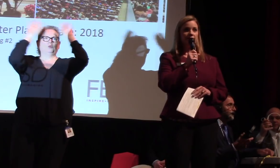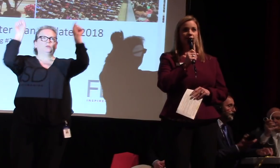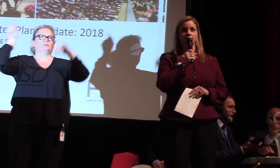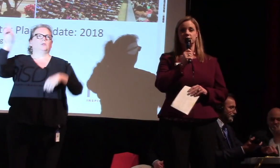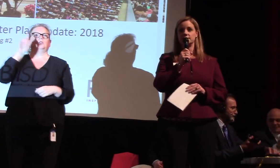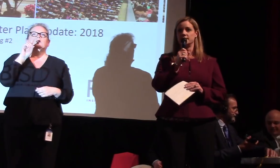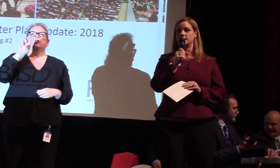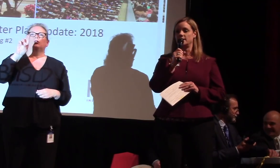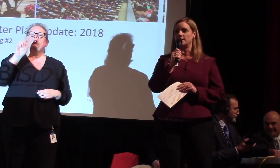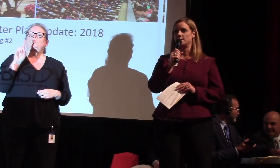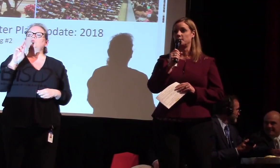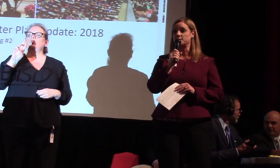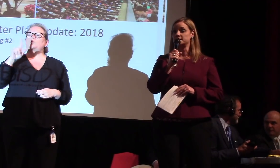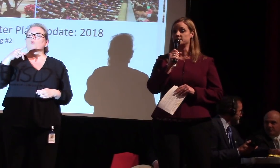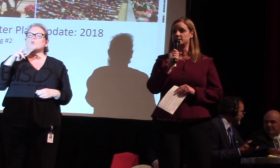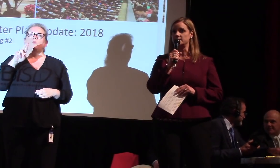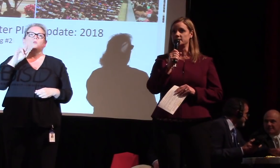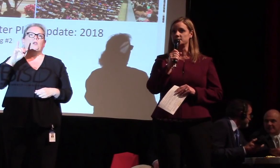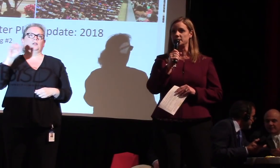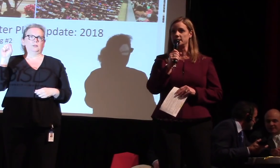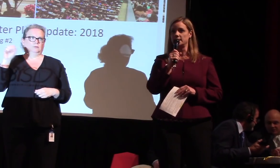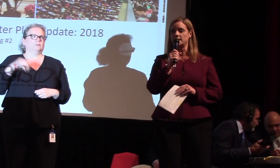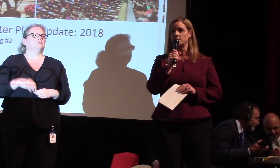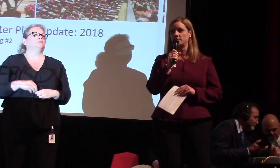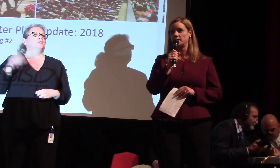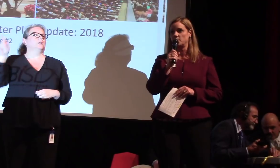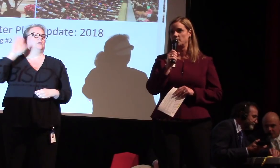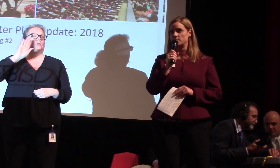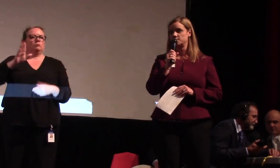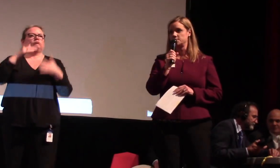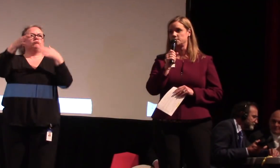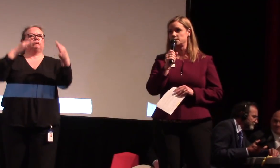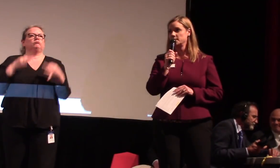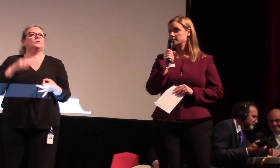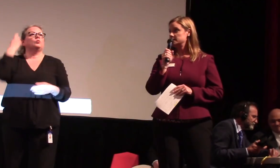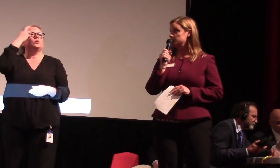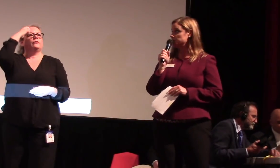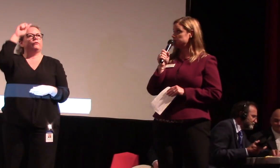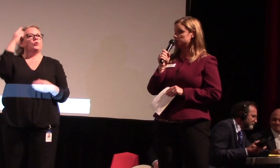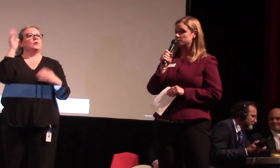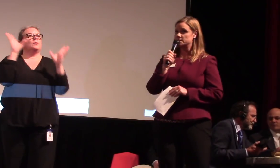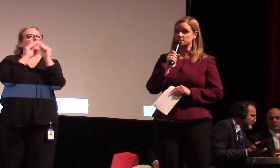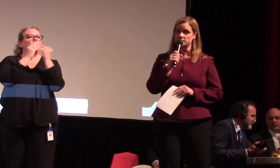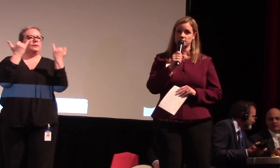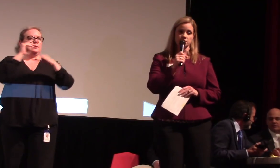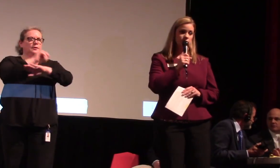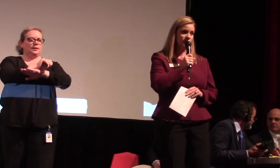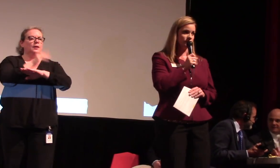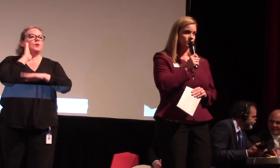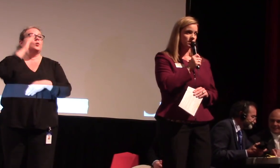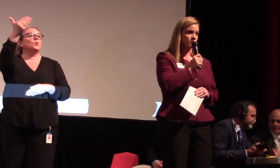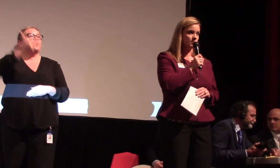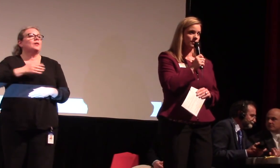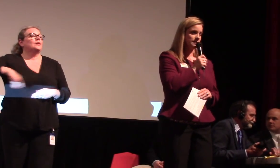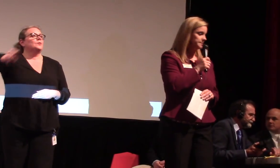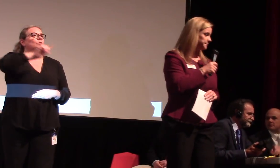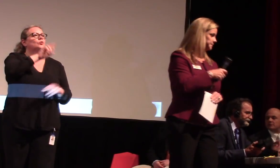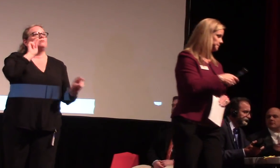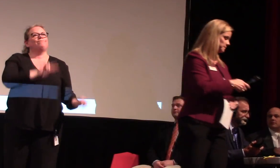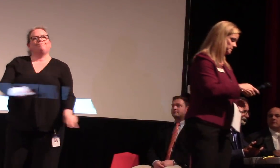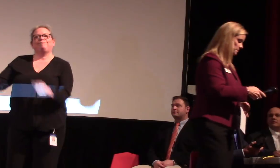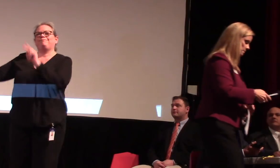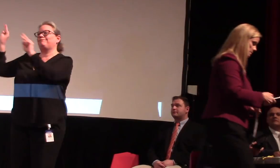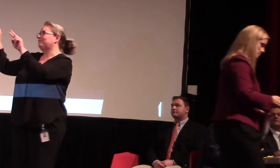he will set the purpose of this evening's meeting and provide a welcome to you. So please turn your attention to the screen for Dr. Dupree.